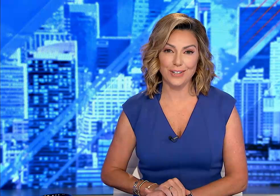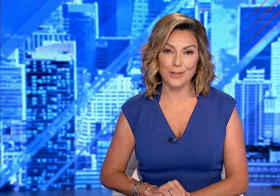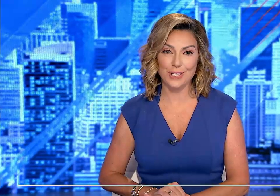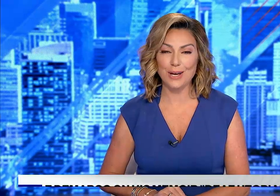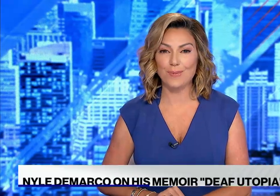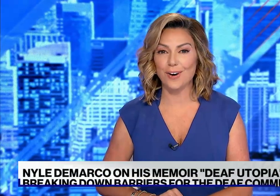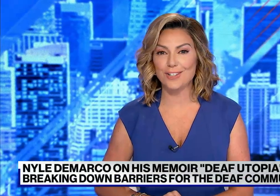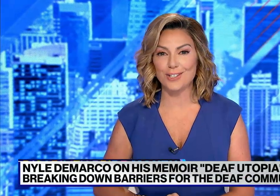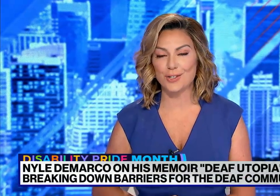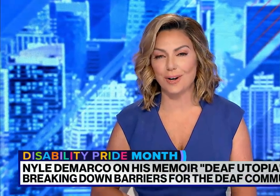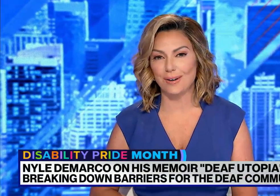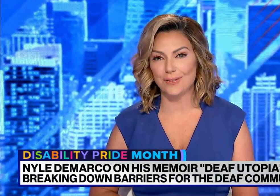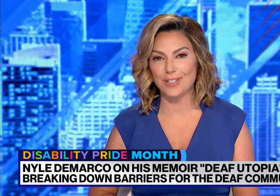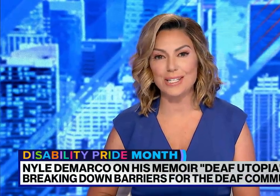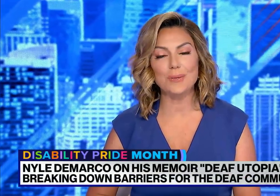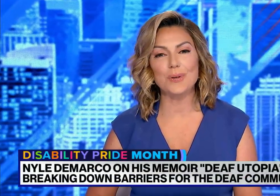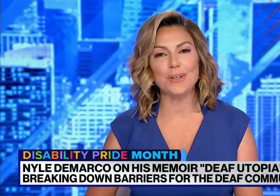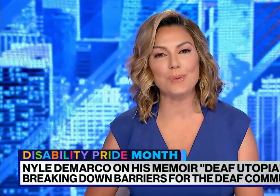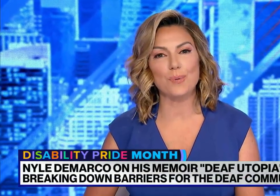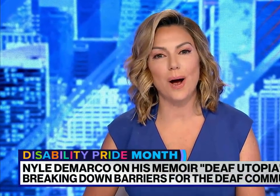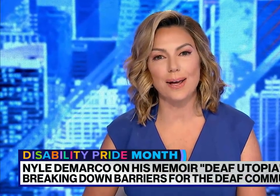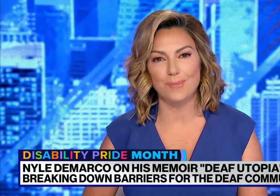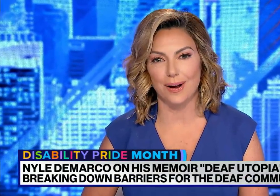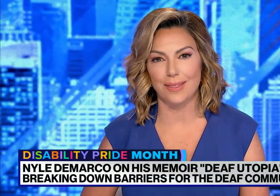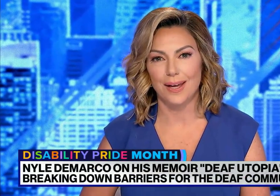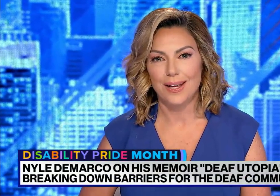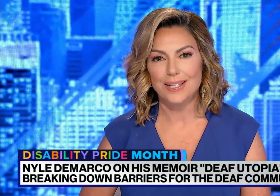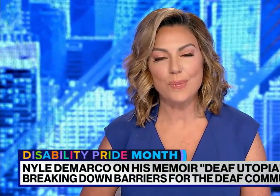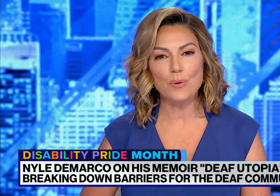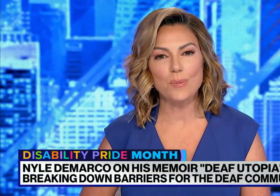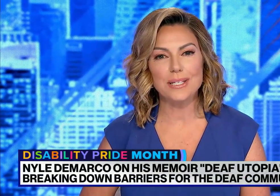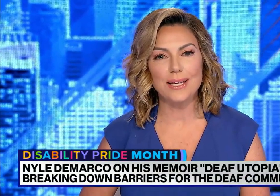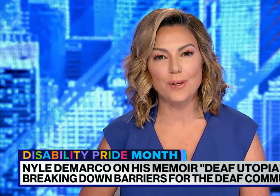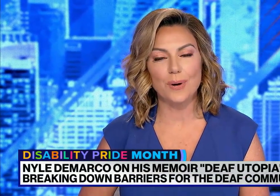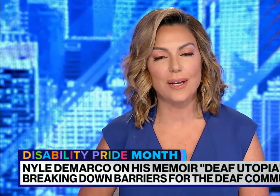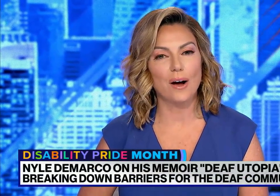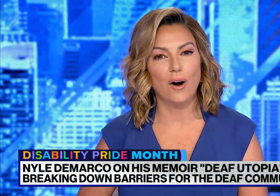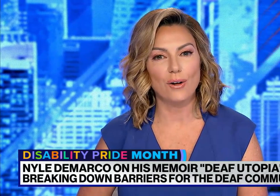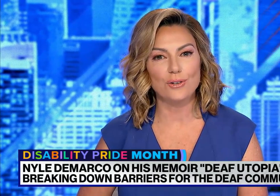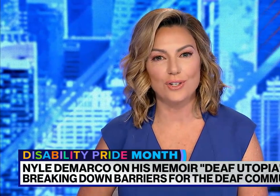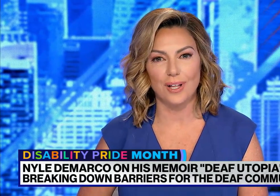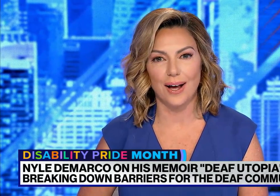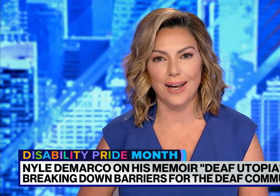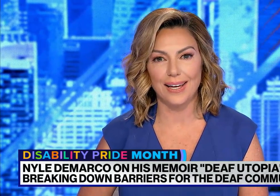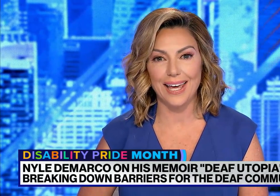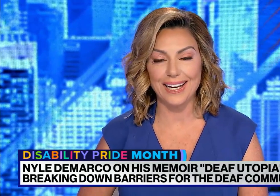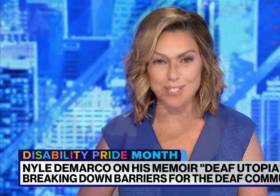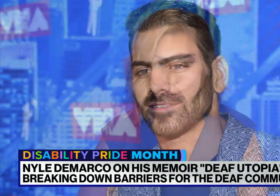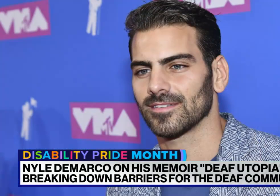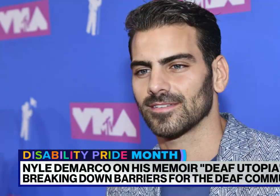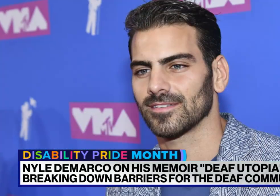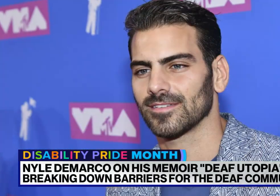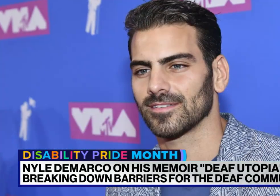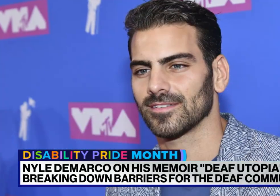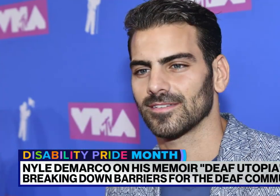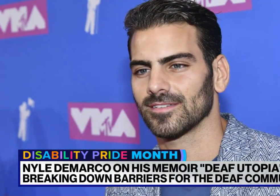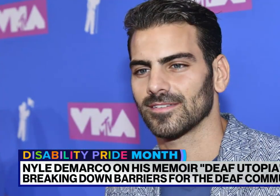You know, today marks the start of Disability Pride Month. Something we'll be celebrating all July. And it's my honor to begin our